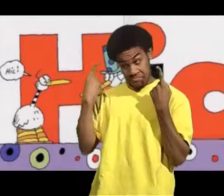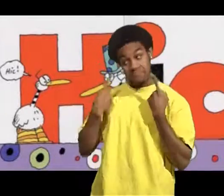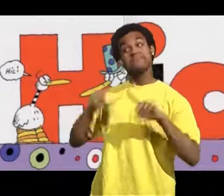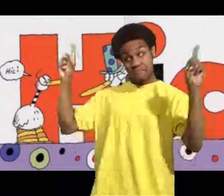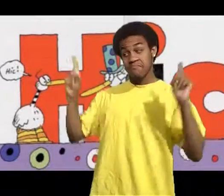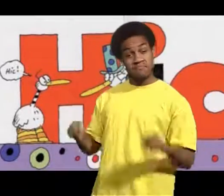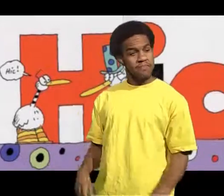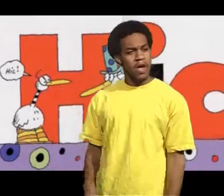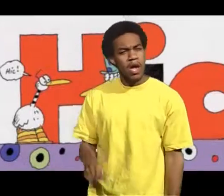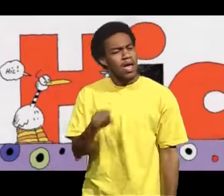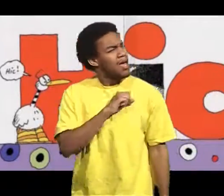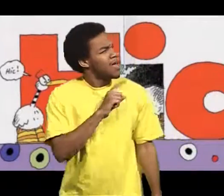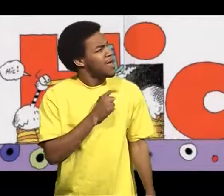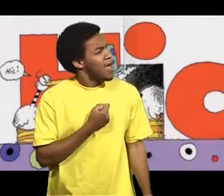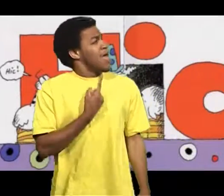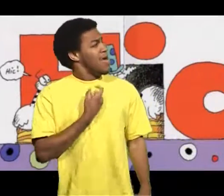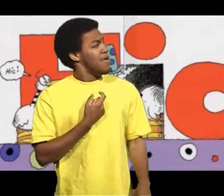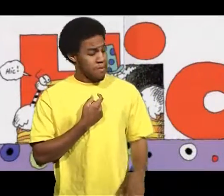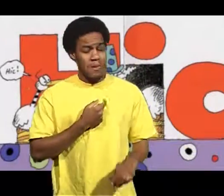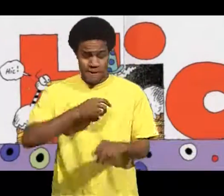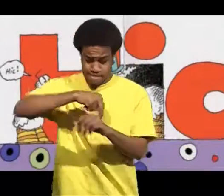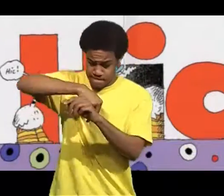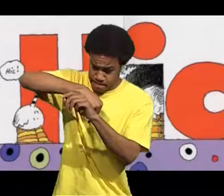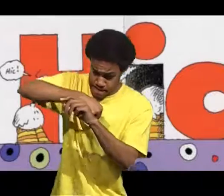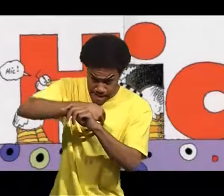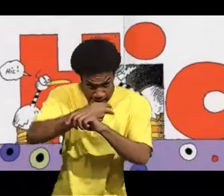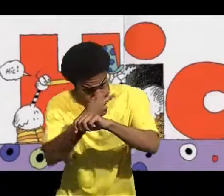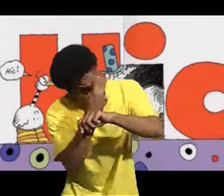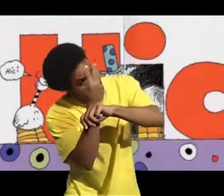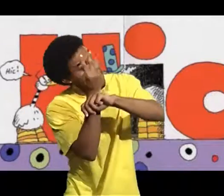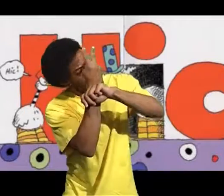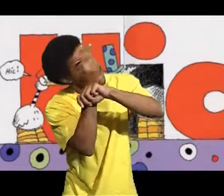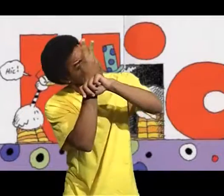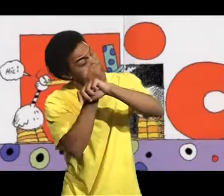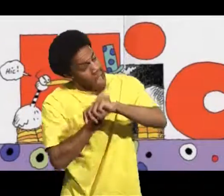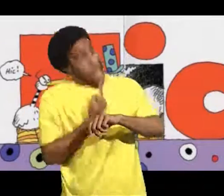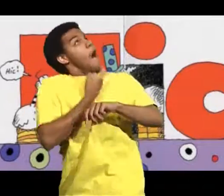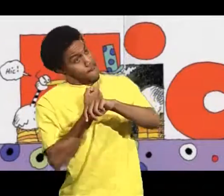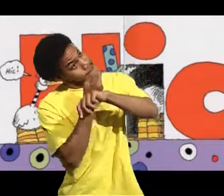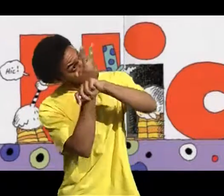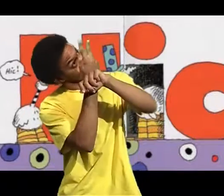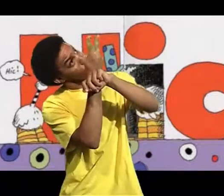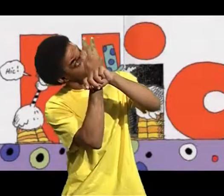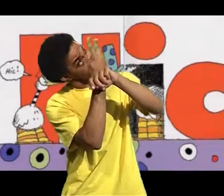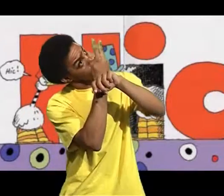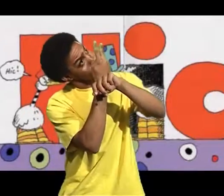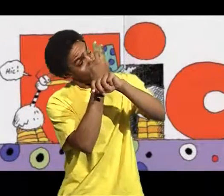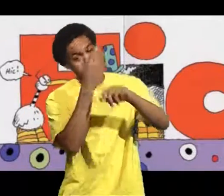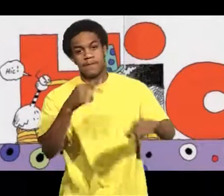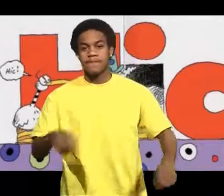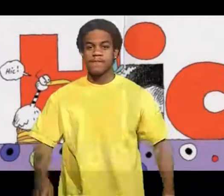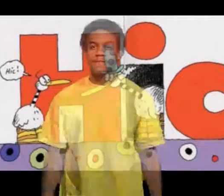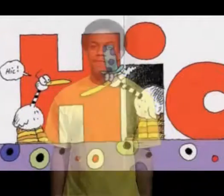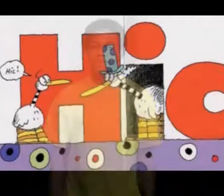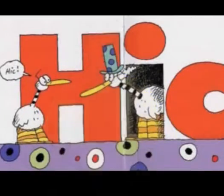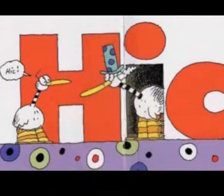Swing upside down. That'll help you. Okay. So Sebastian stood on his hands, on his head and swung upside down.